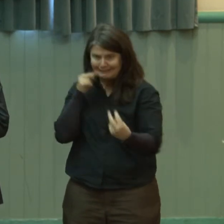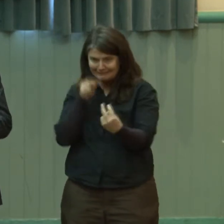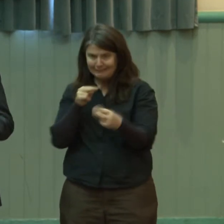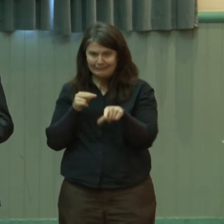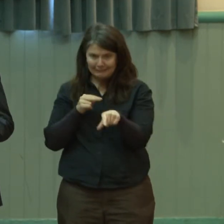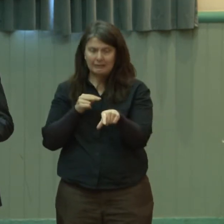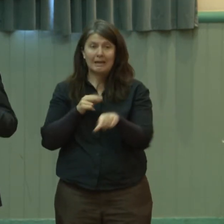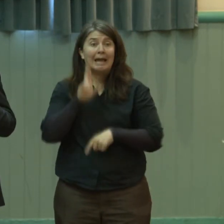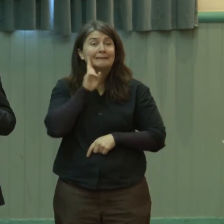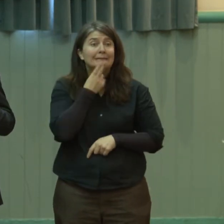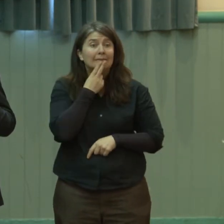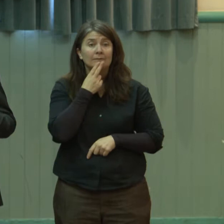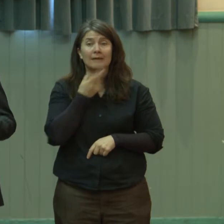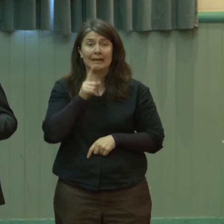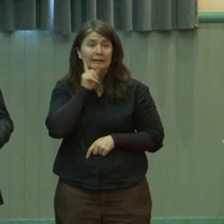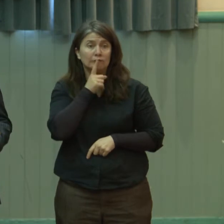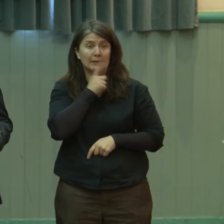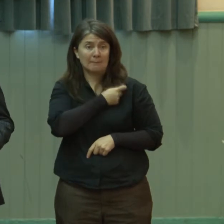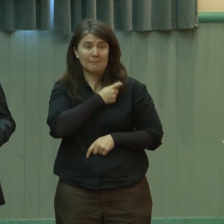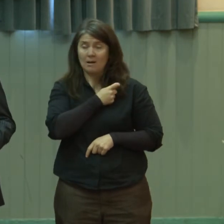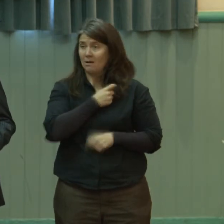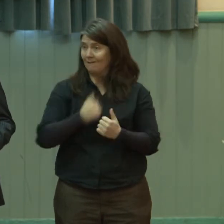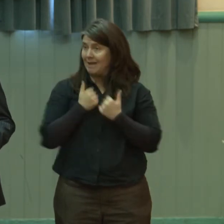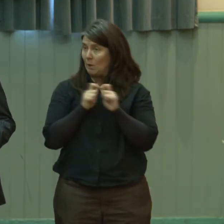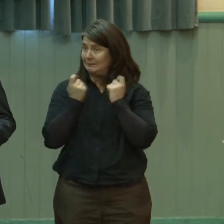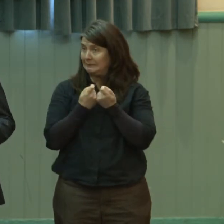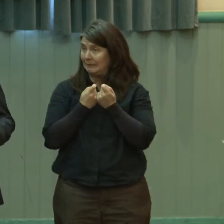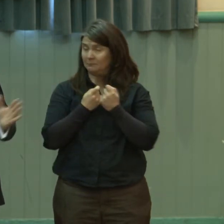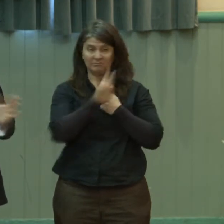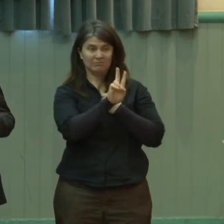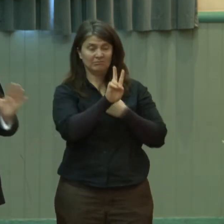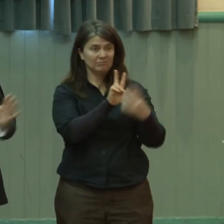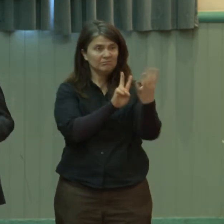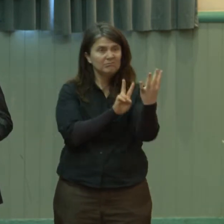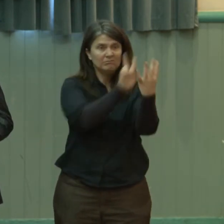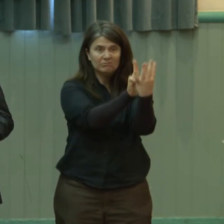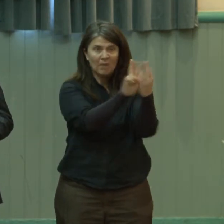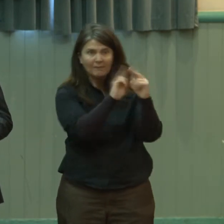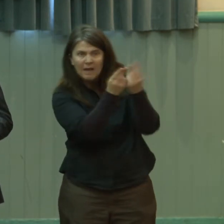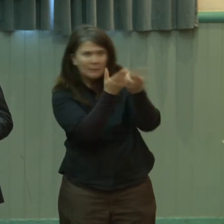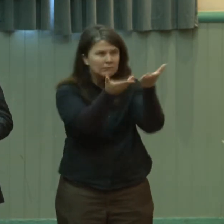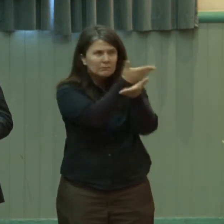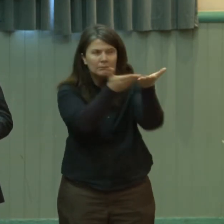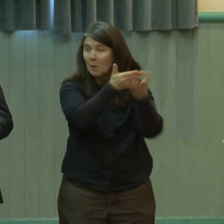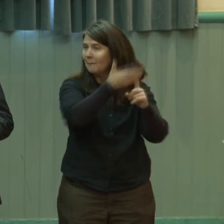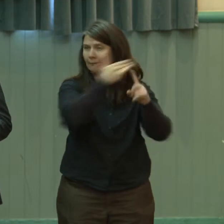and a hearing member of our team go out and meet the family first before any kind of assessment happens to talk to them about what their communication